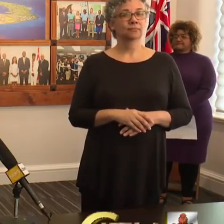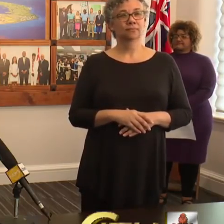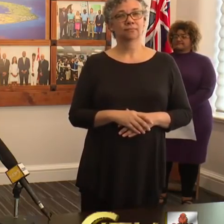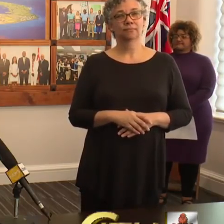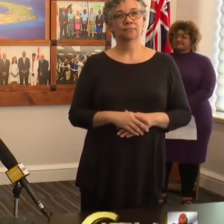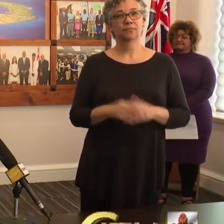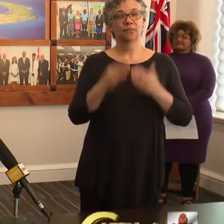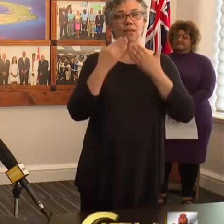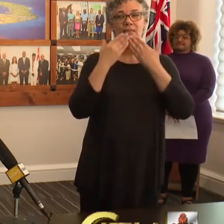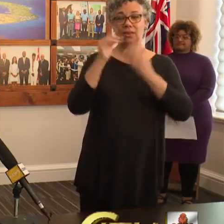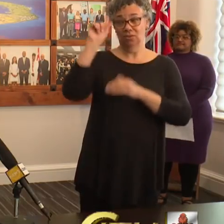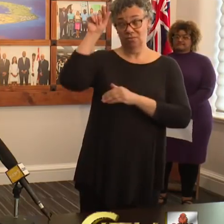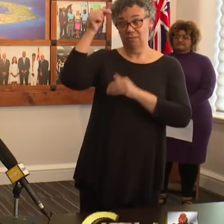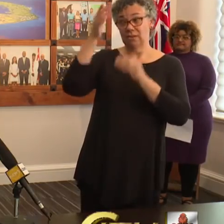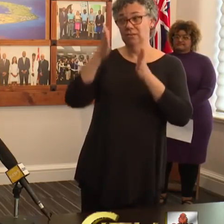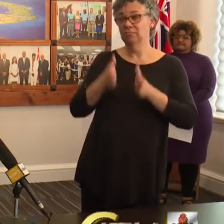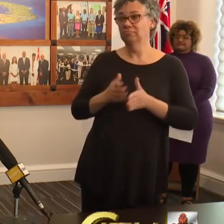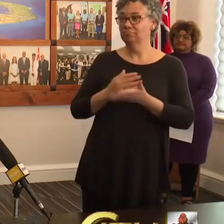Thank you, Governor.